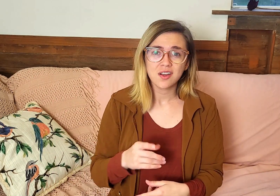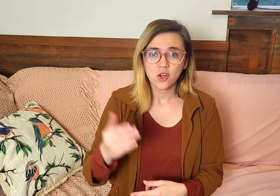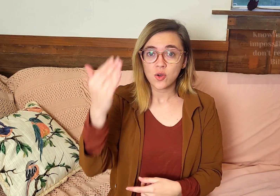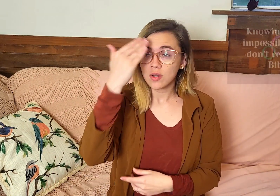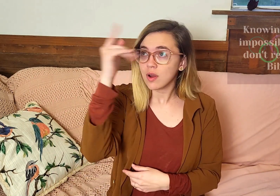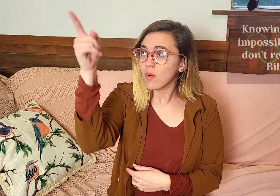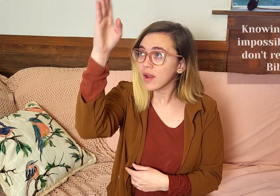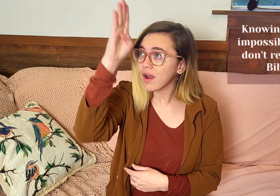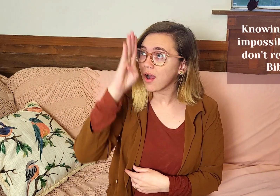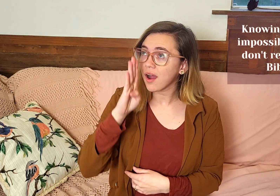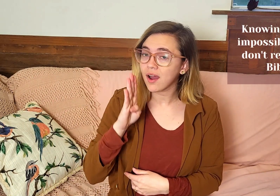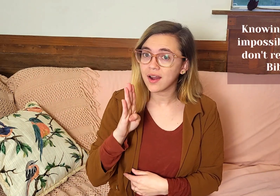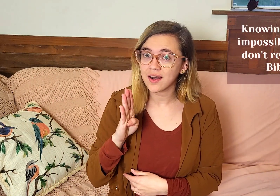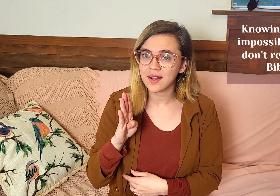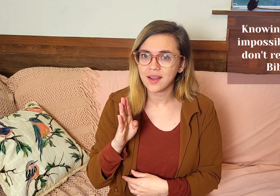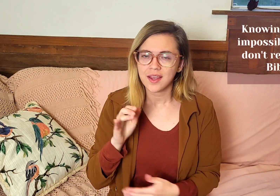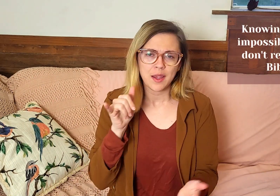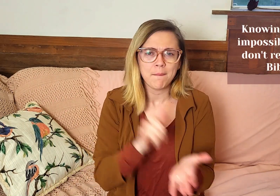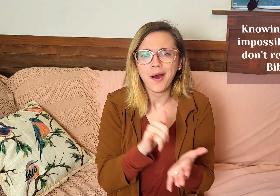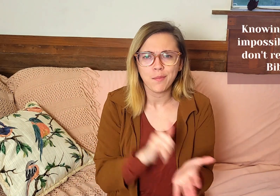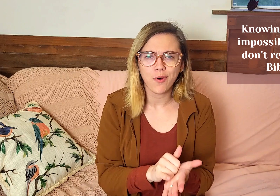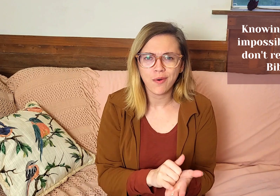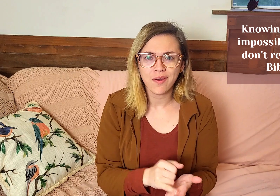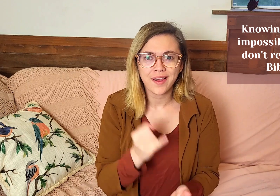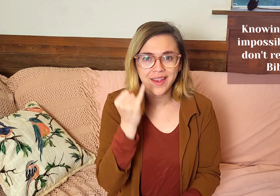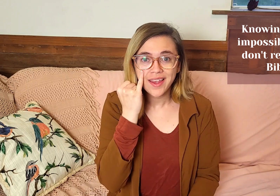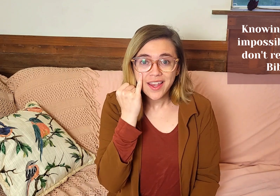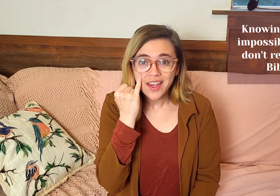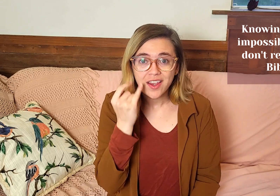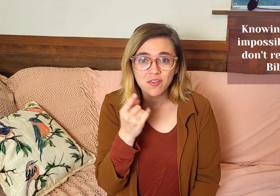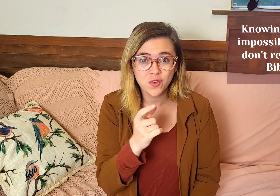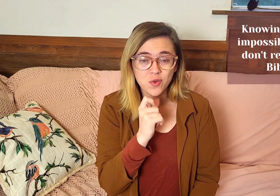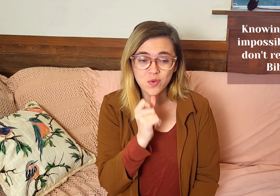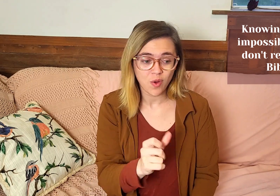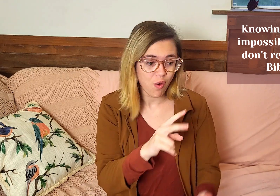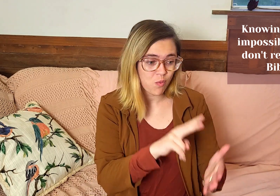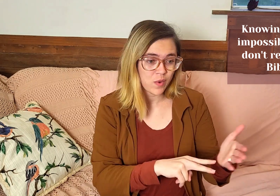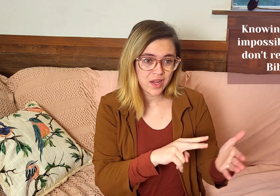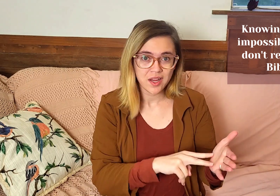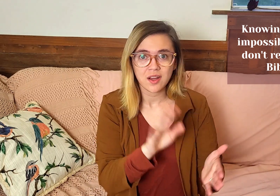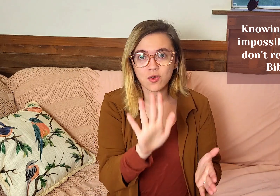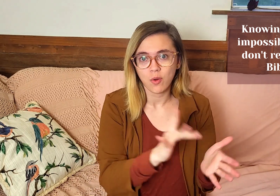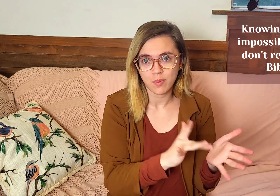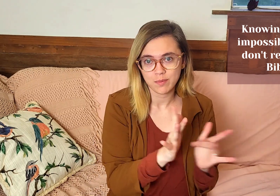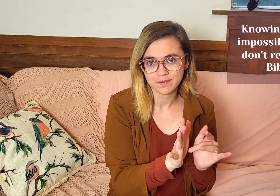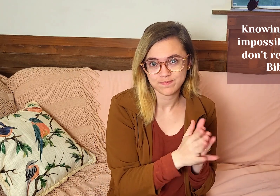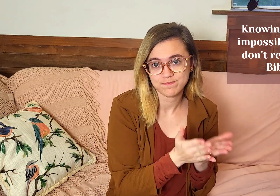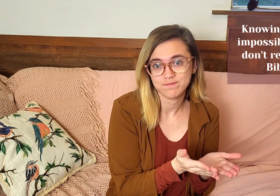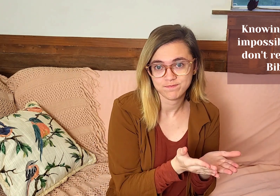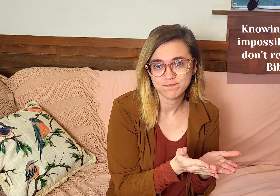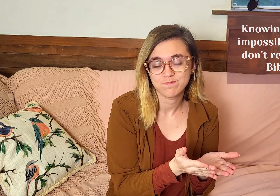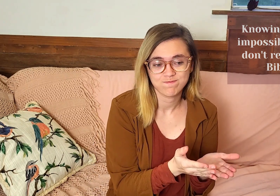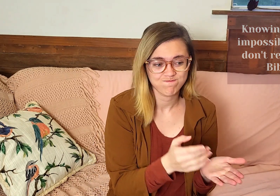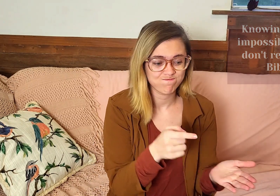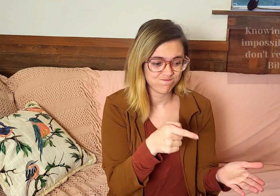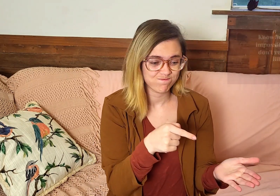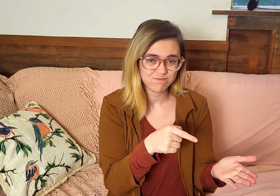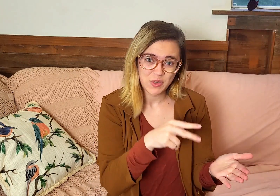And knowing God is impossible if you don't read your Bible. The Bible